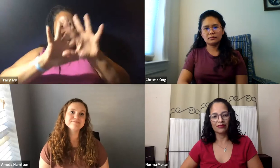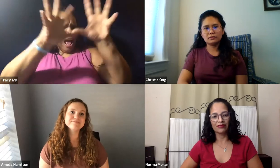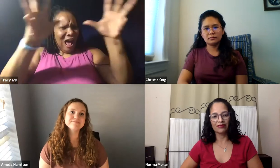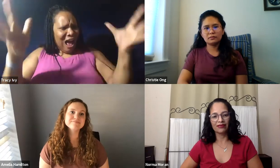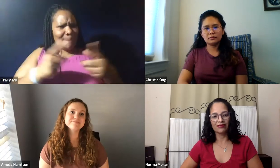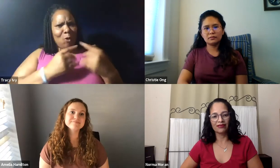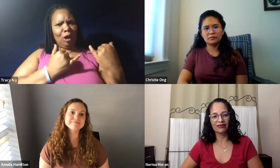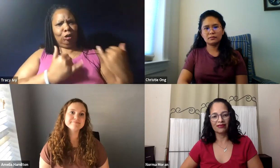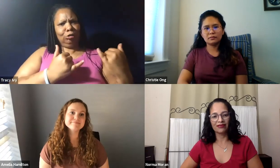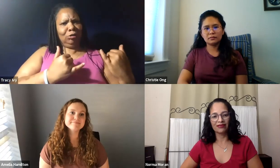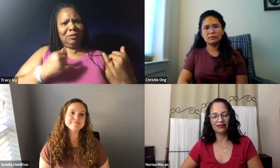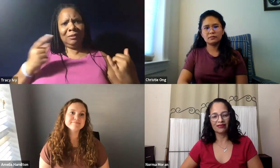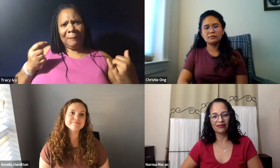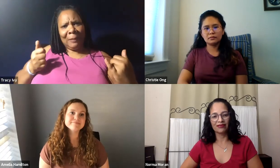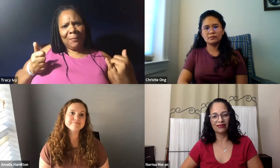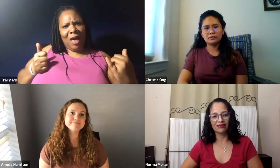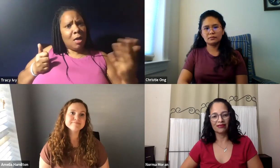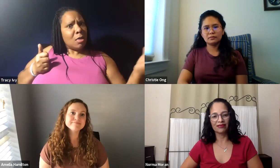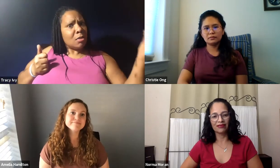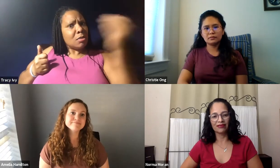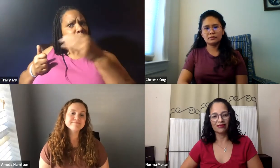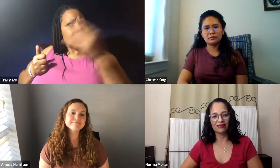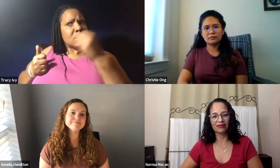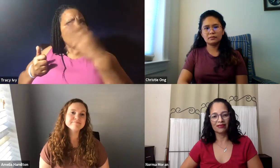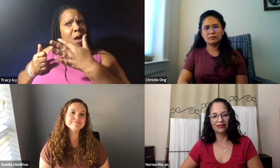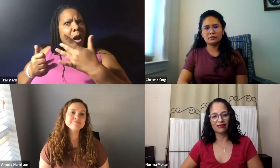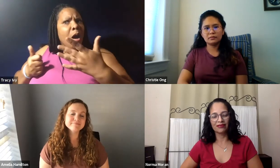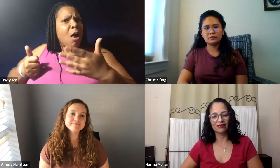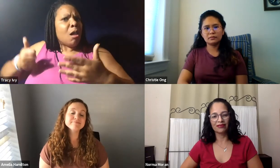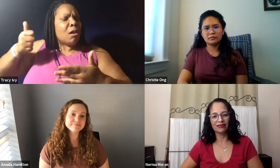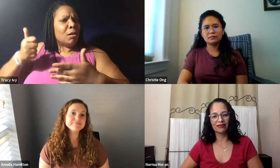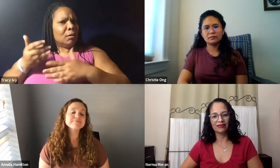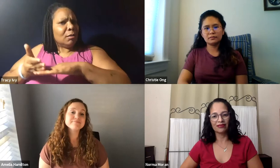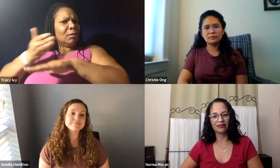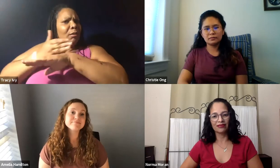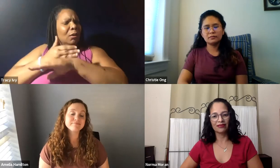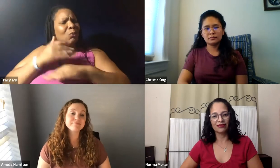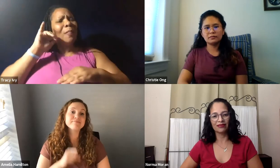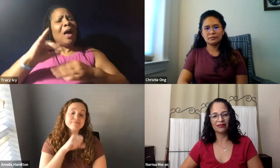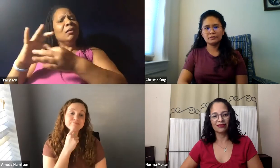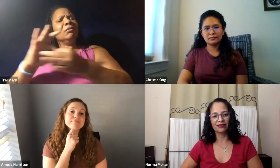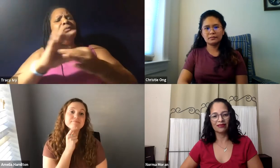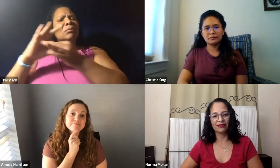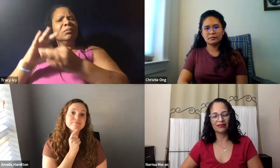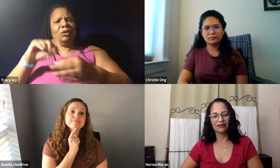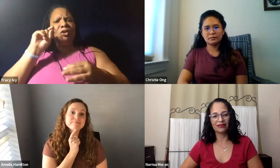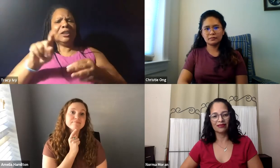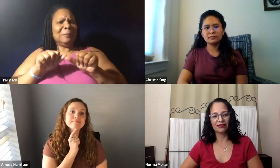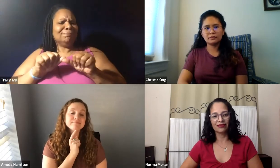You know, think, you know, NTID is here and the real world is everybody else. But it's important that we keep bringing people back to NTID and make